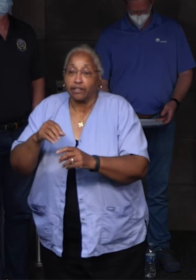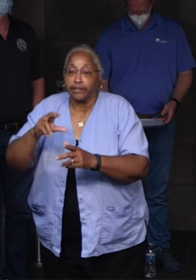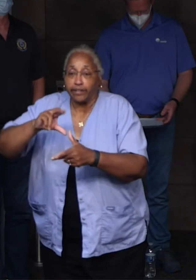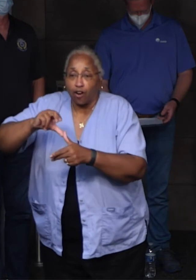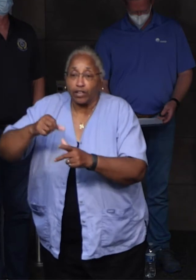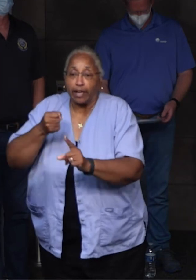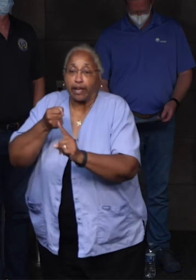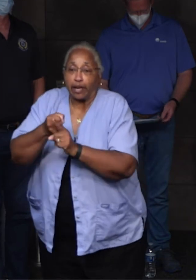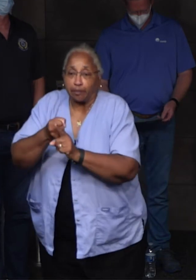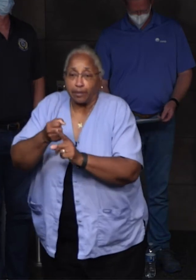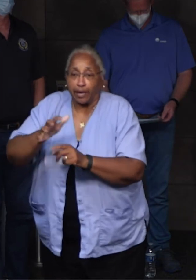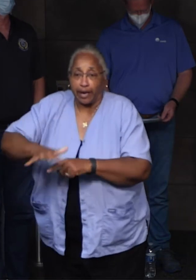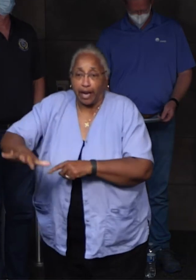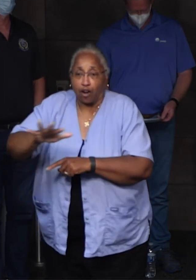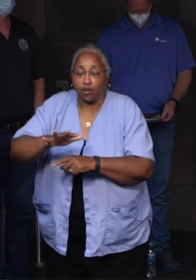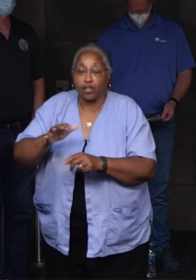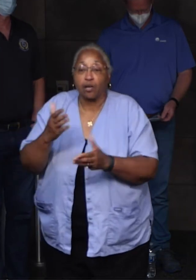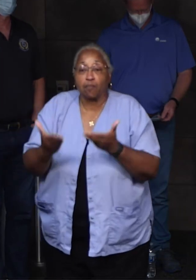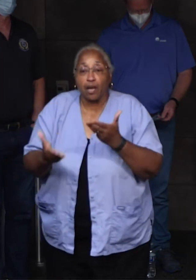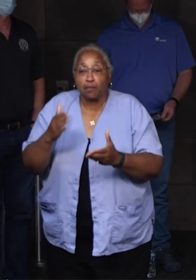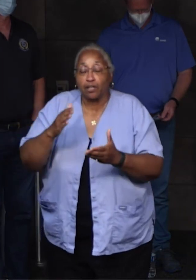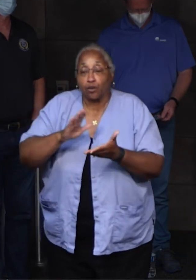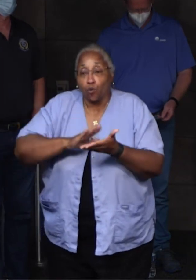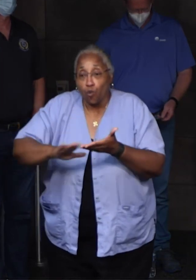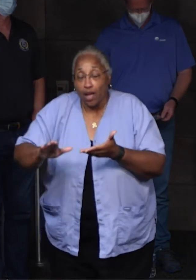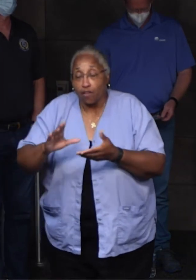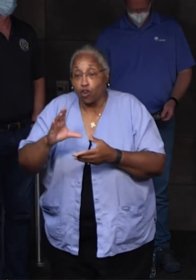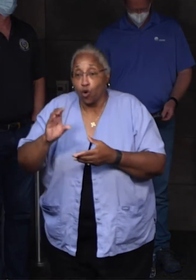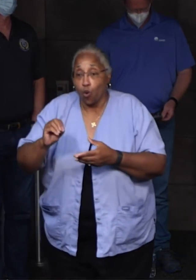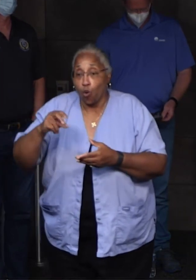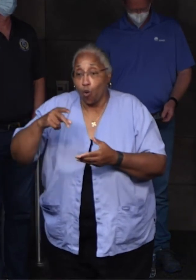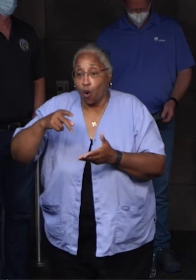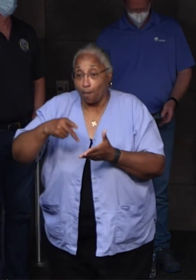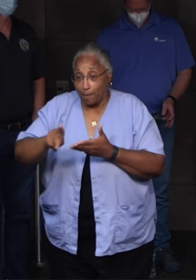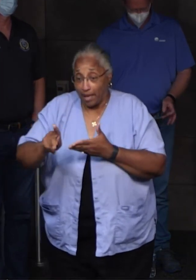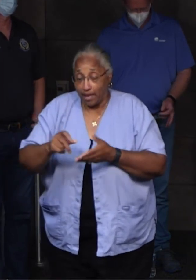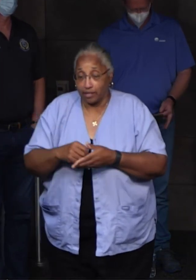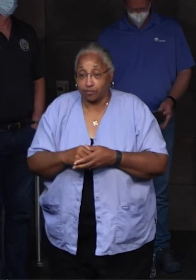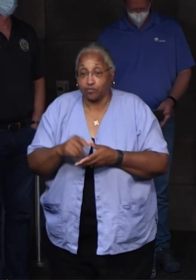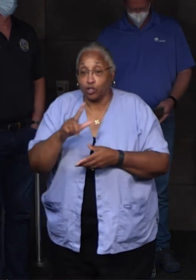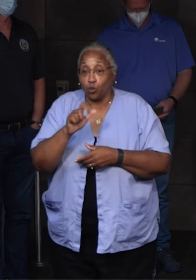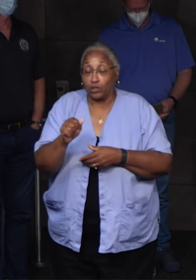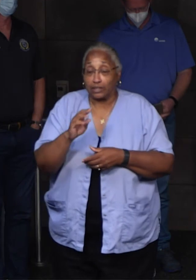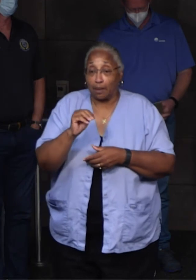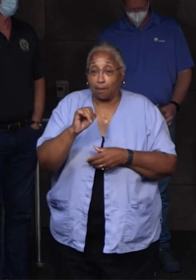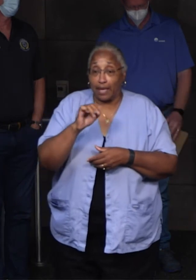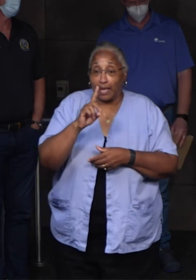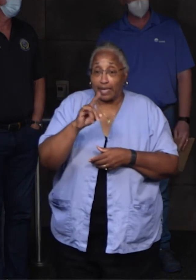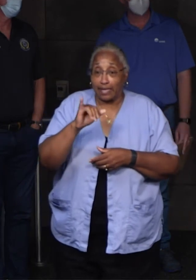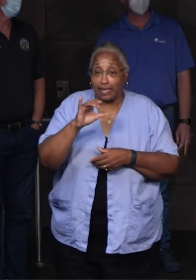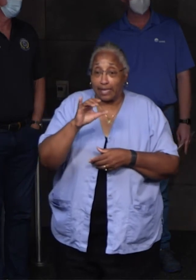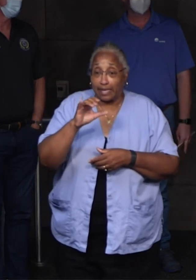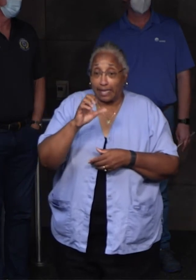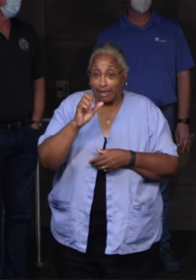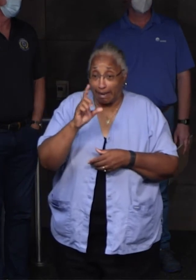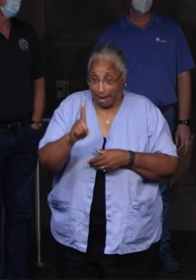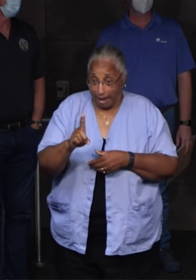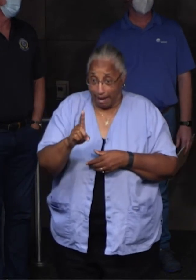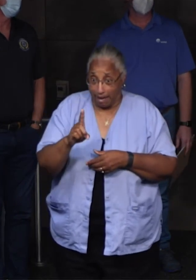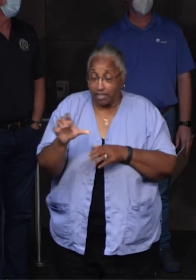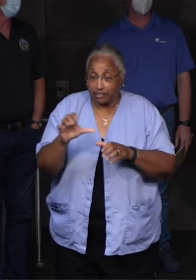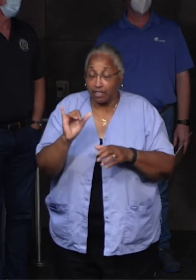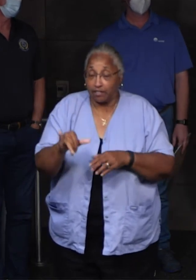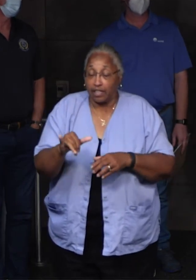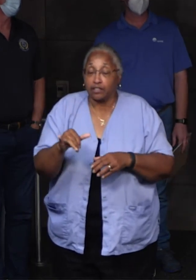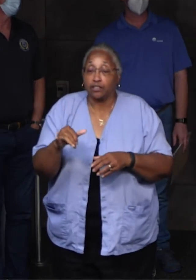You may be able to waive co-pays. Louisiana Medicaid has done this. And so there are